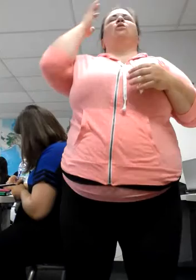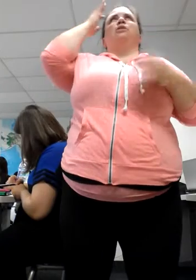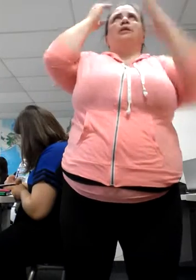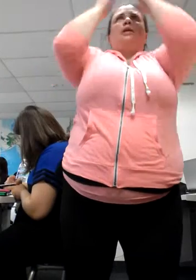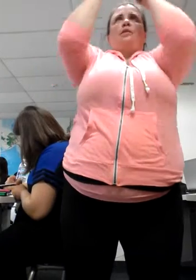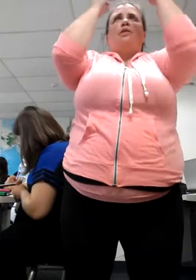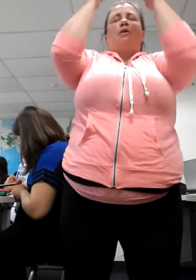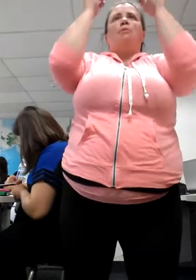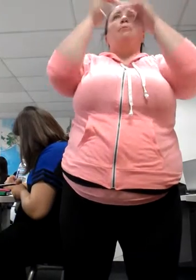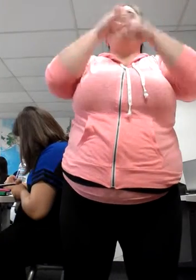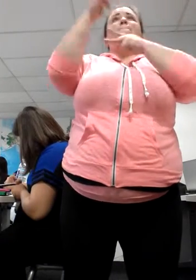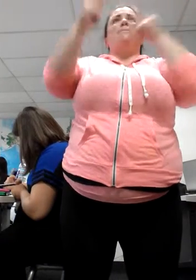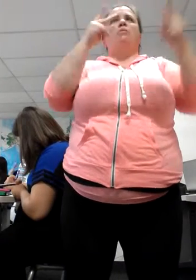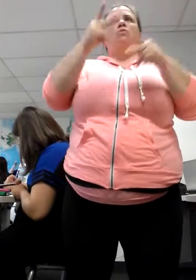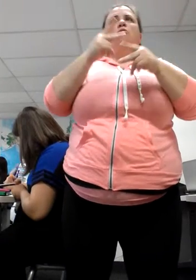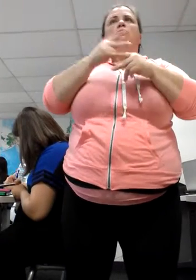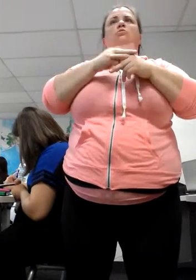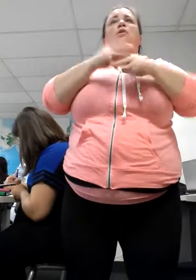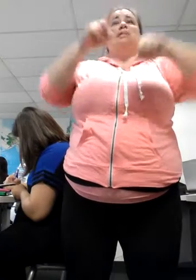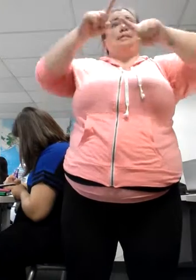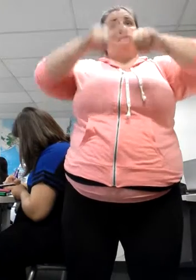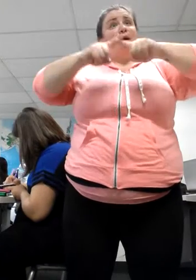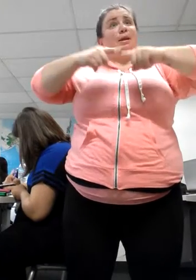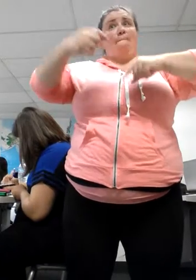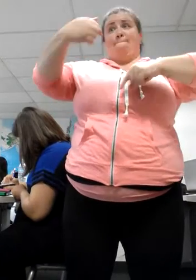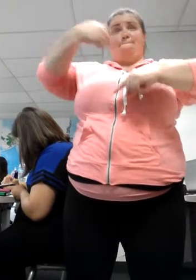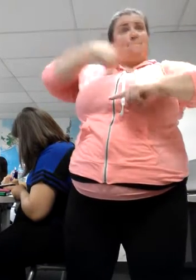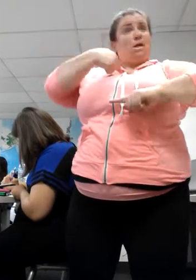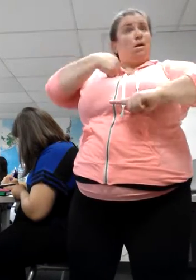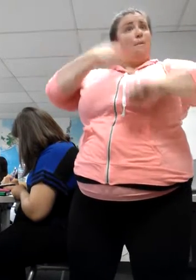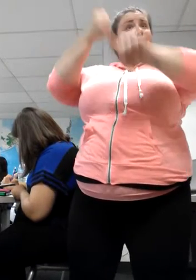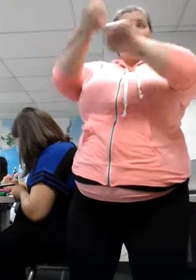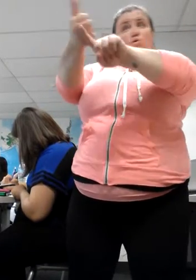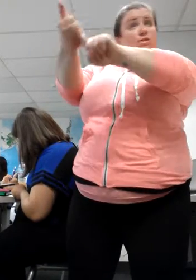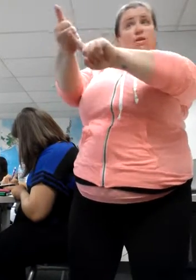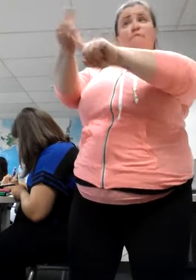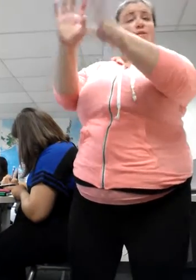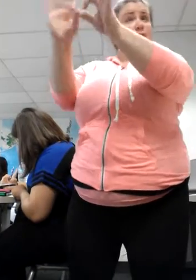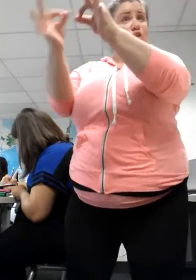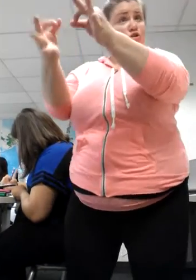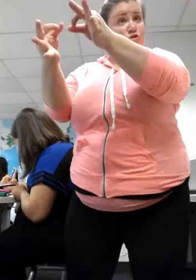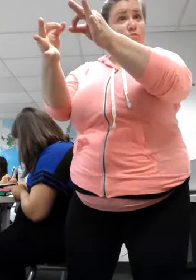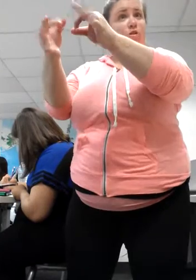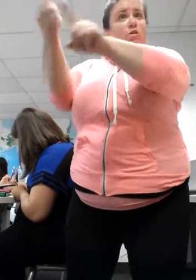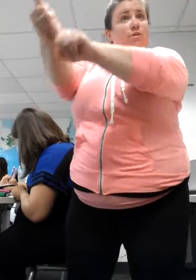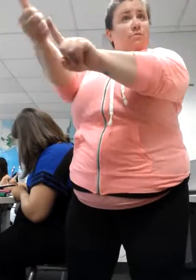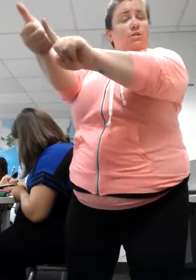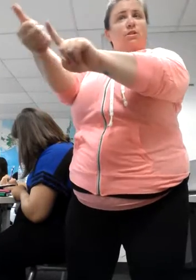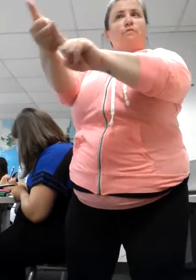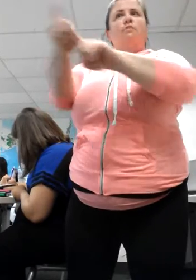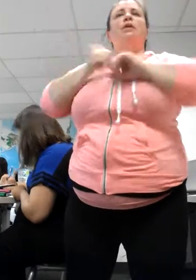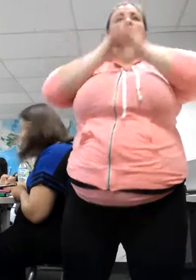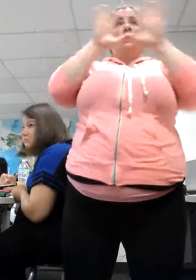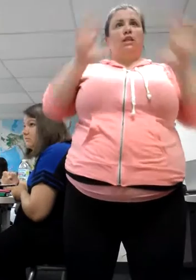relying on us to get this message. It must be as clear as possible. Okay?